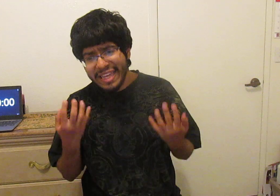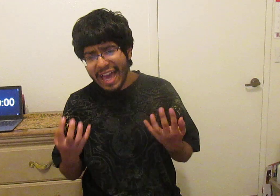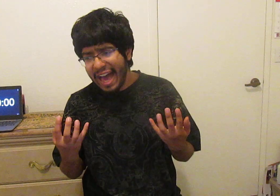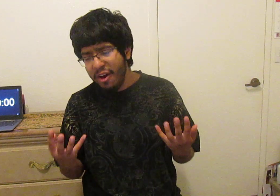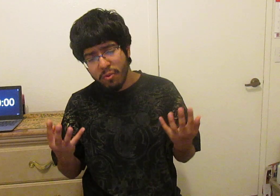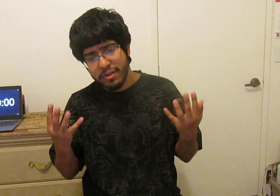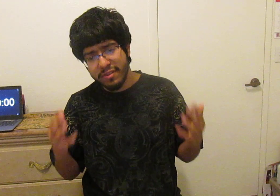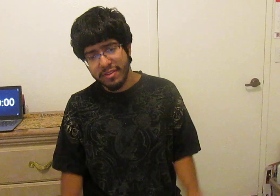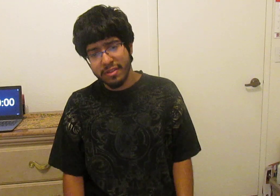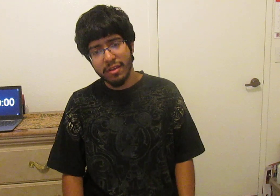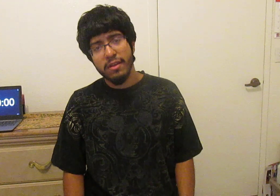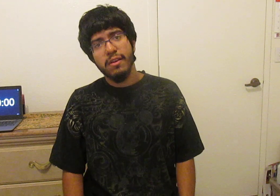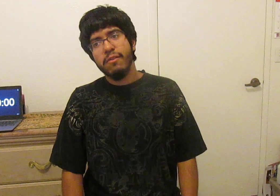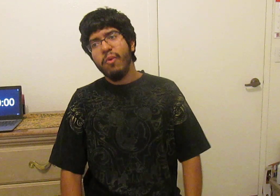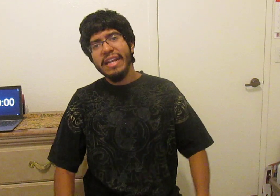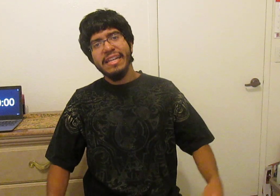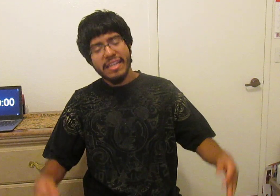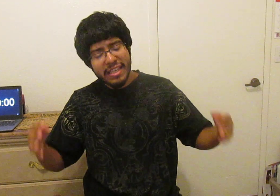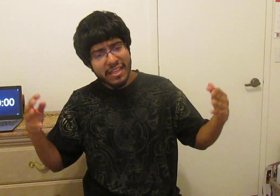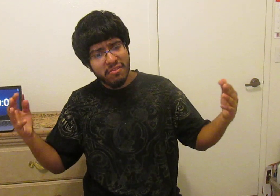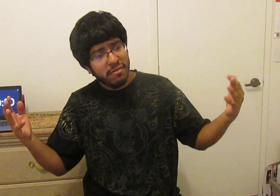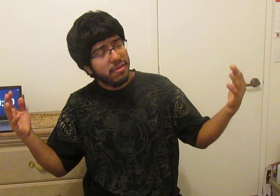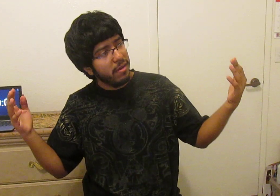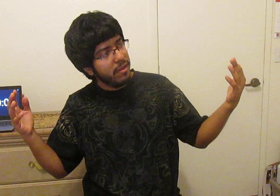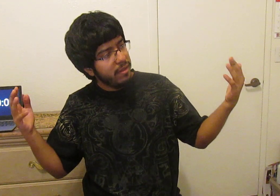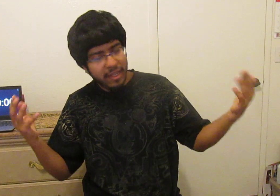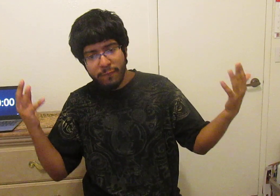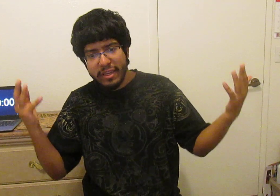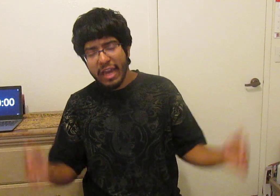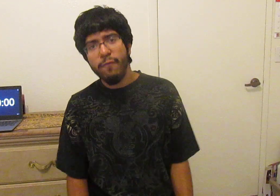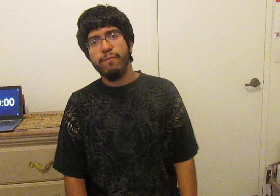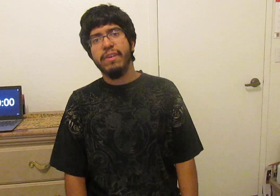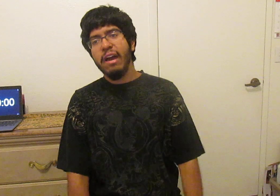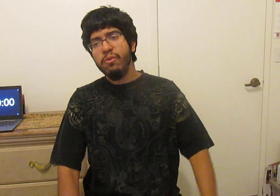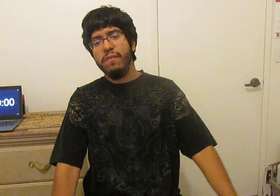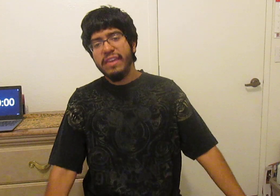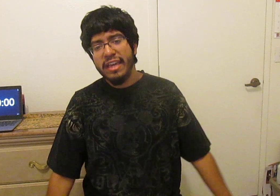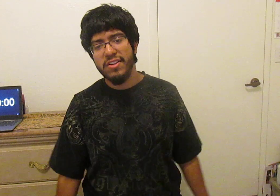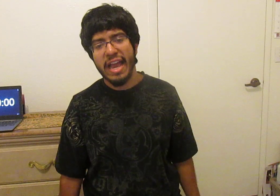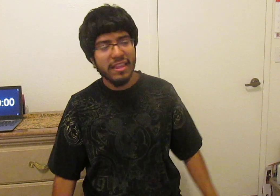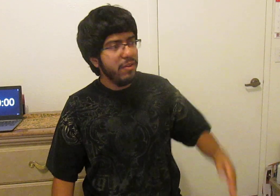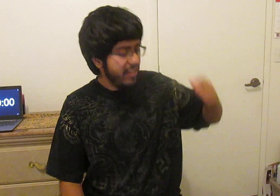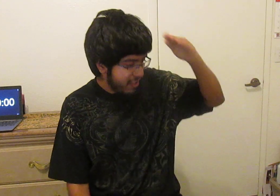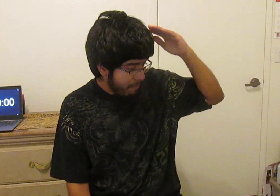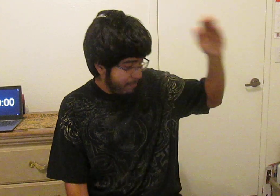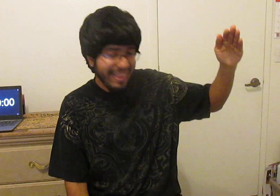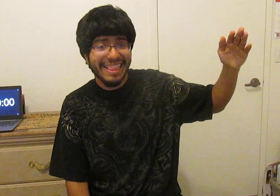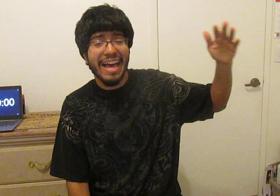hours writing different kind of kind of notifications I literally spent that